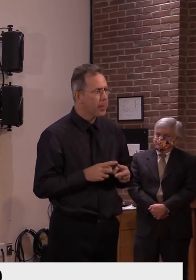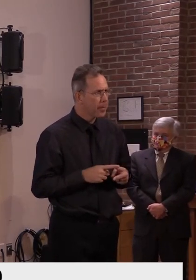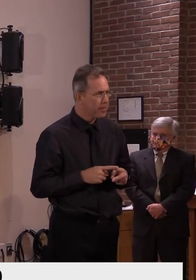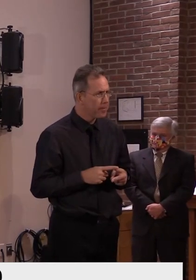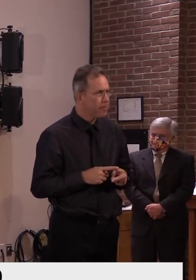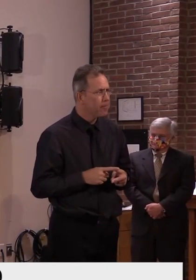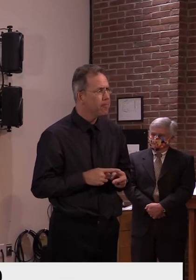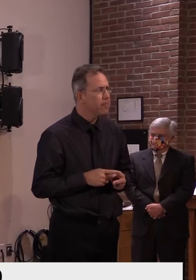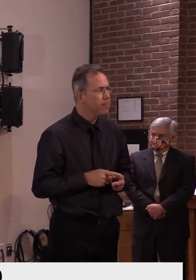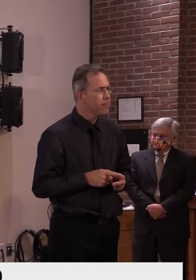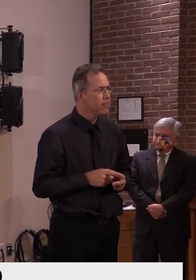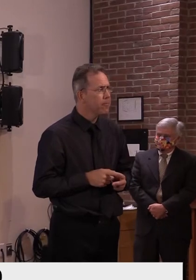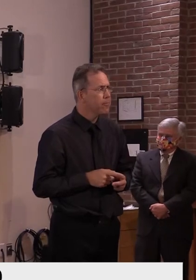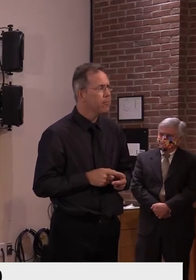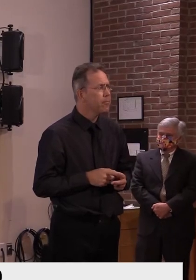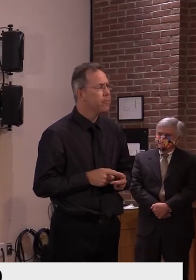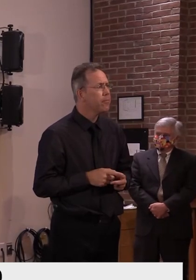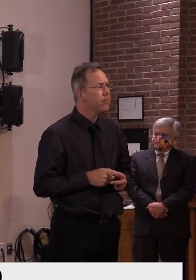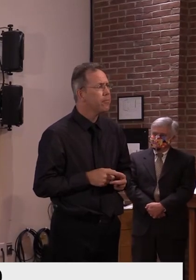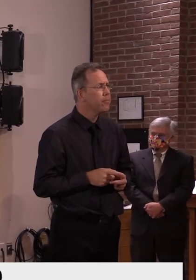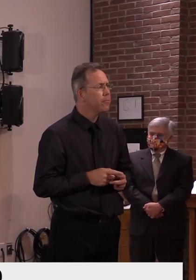and throughout spring semester?